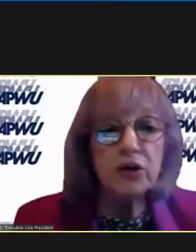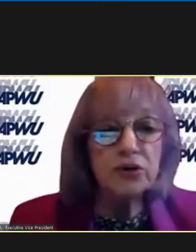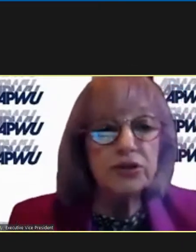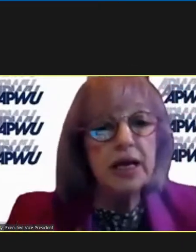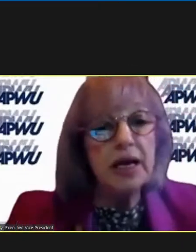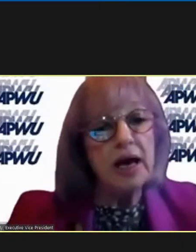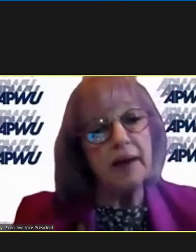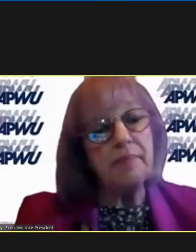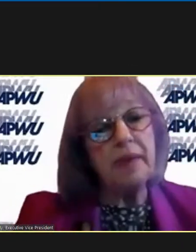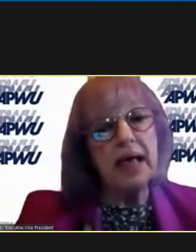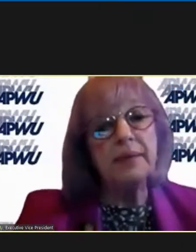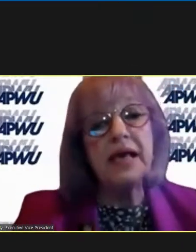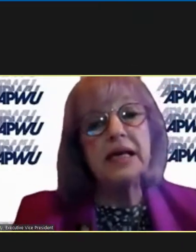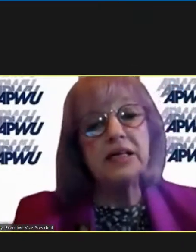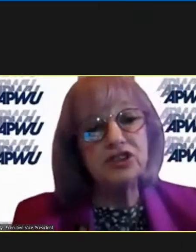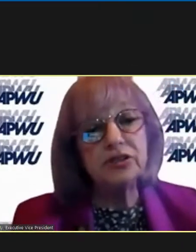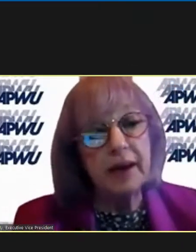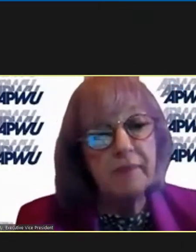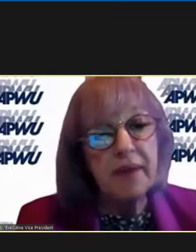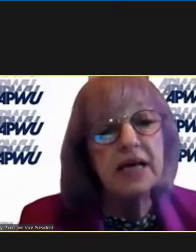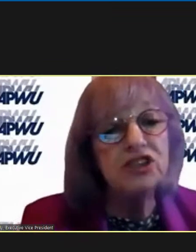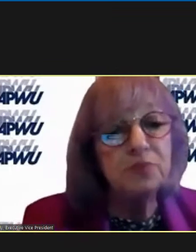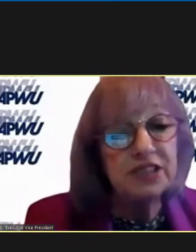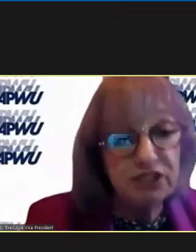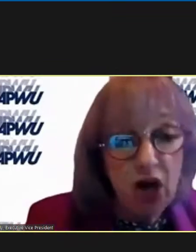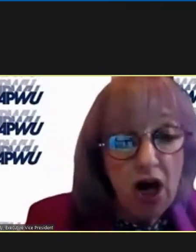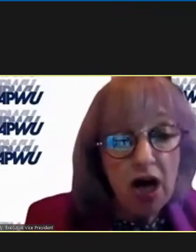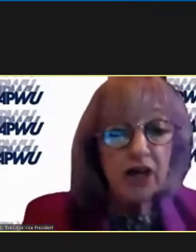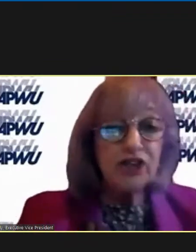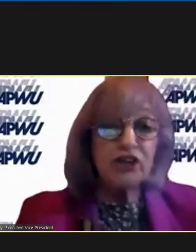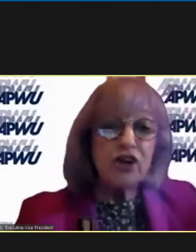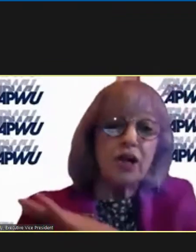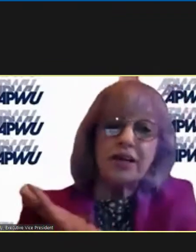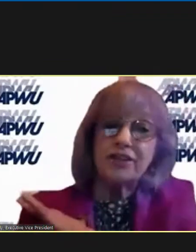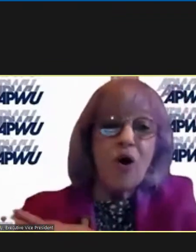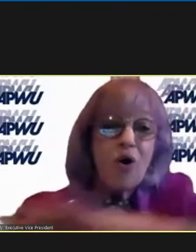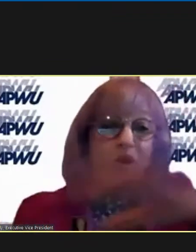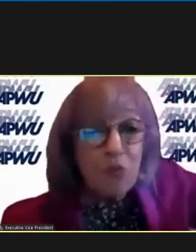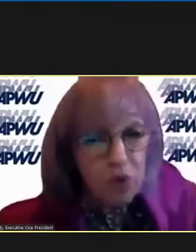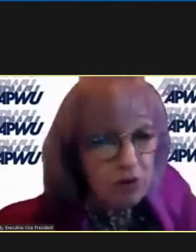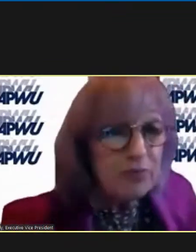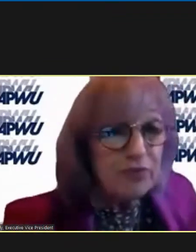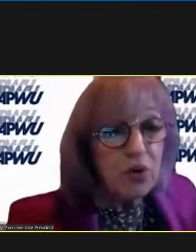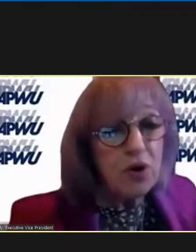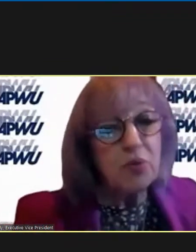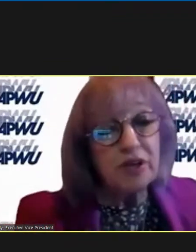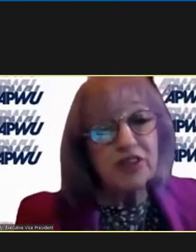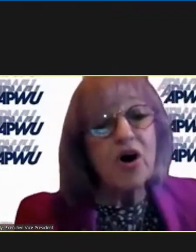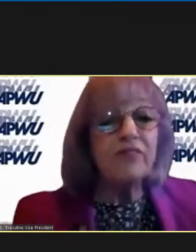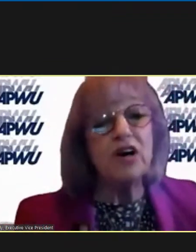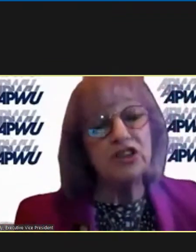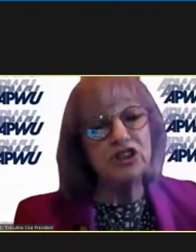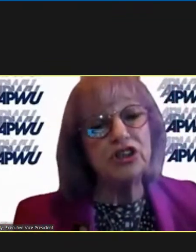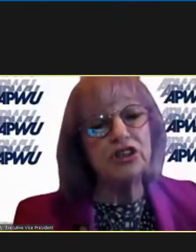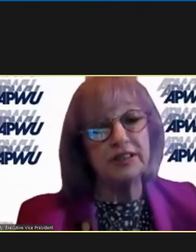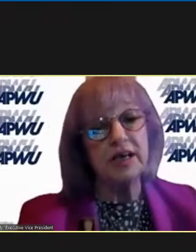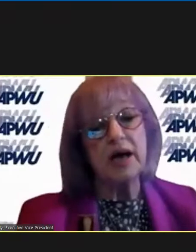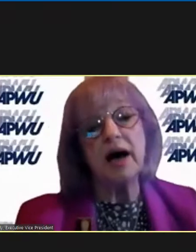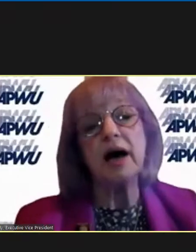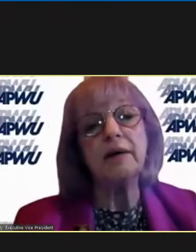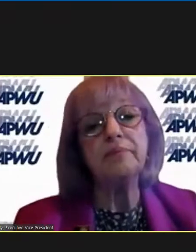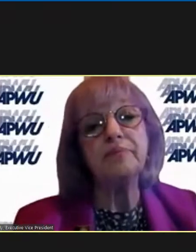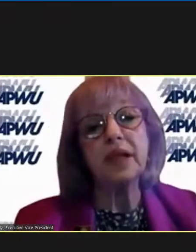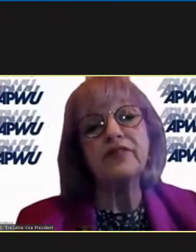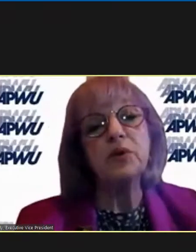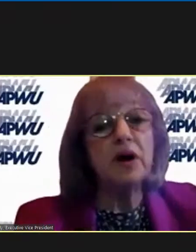wearing those and and making sure that management saw you know like the whole workroom floor with all of our shirts